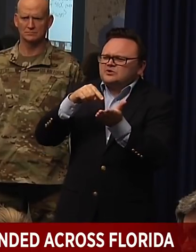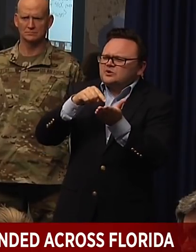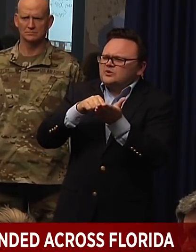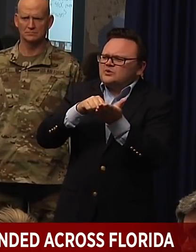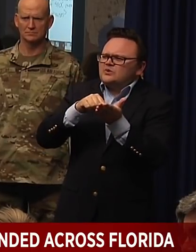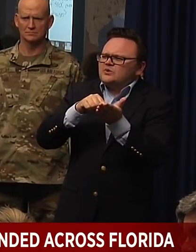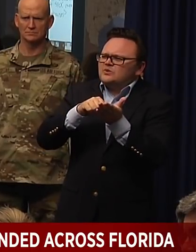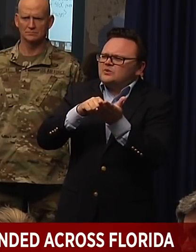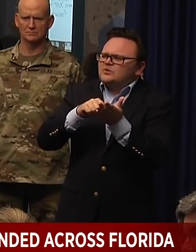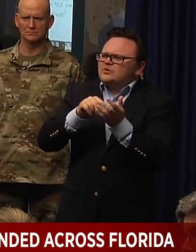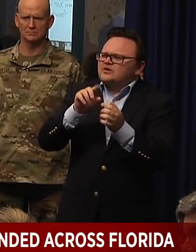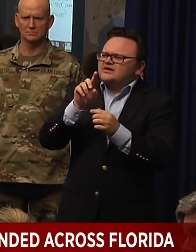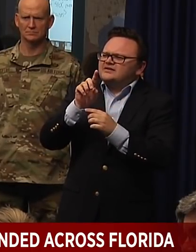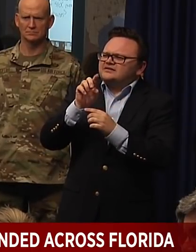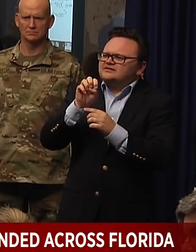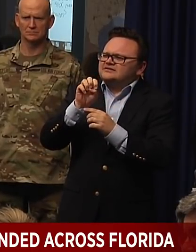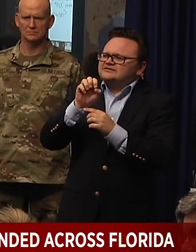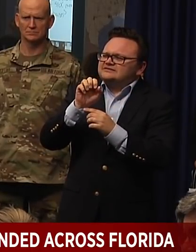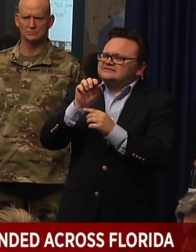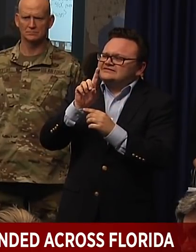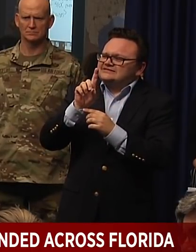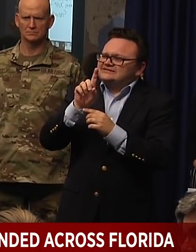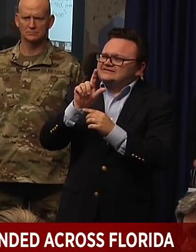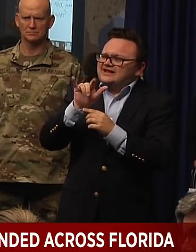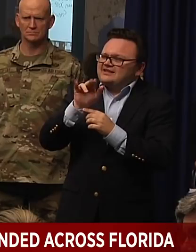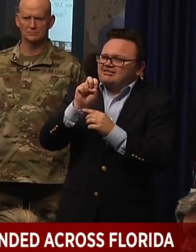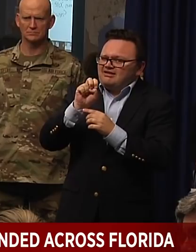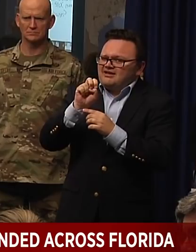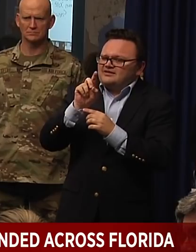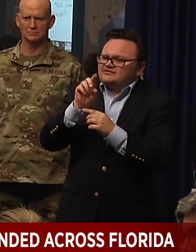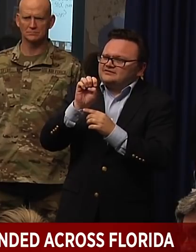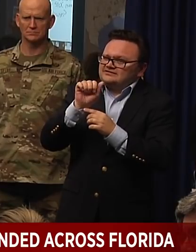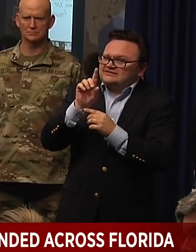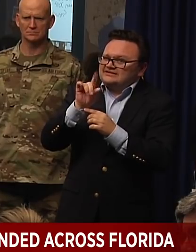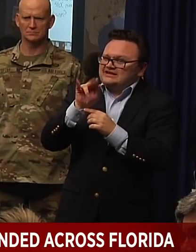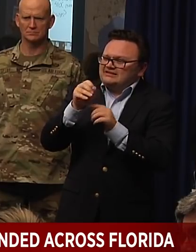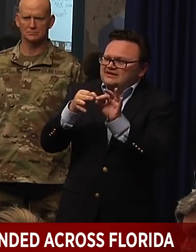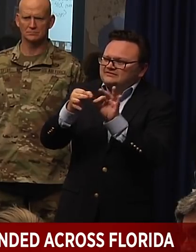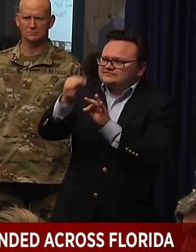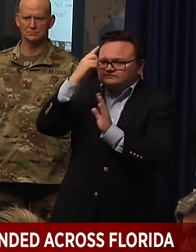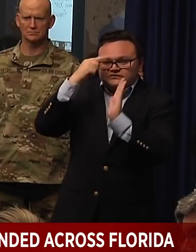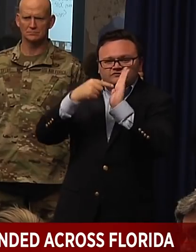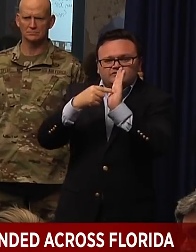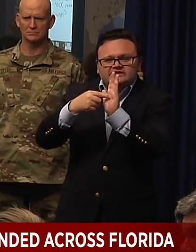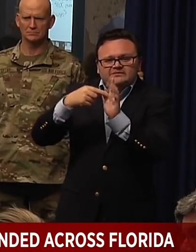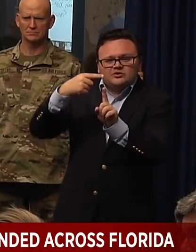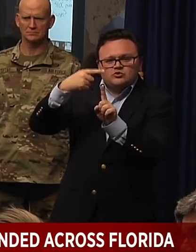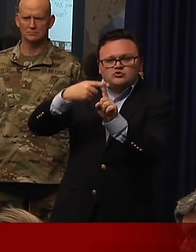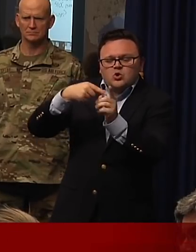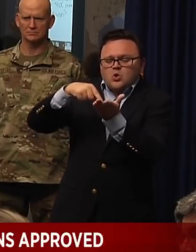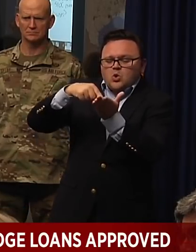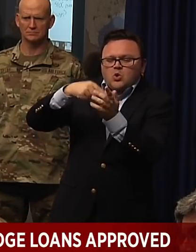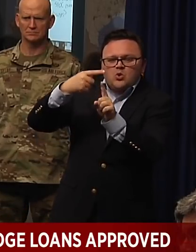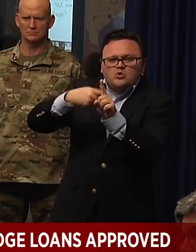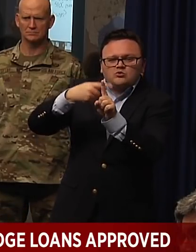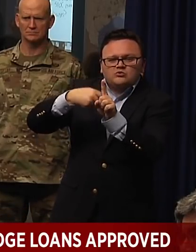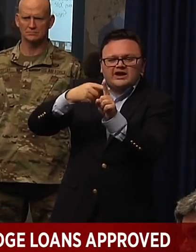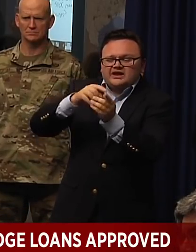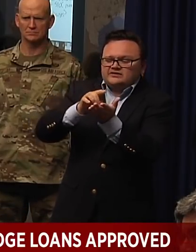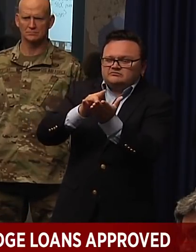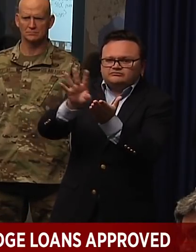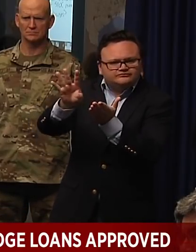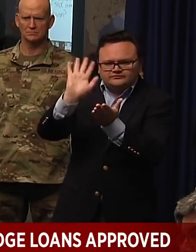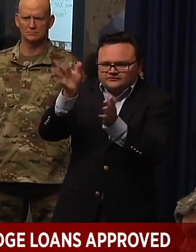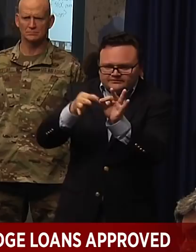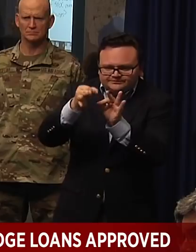a moratorium on evictions, certain payments that I think quarterly corporate income tax payments are due at the end of the